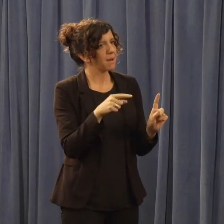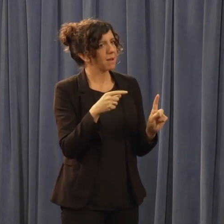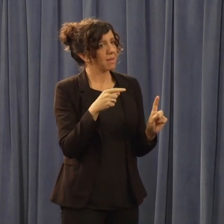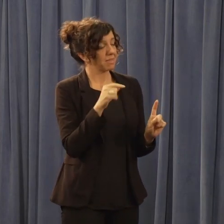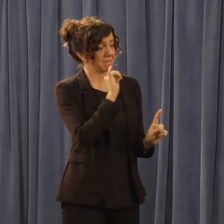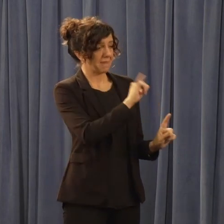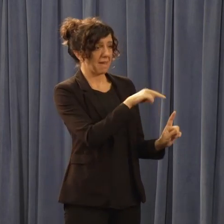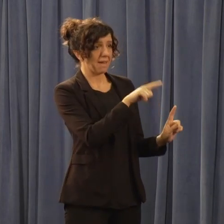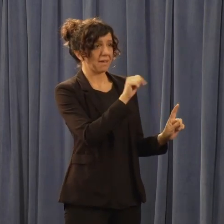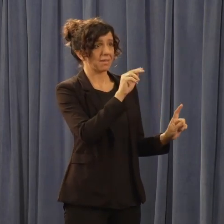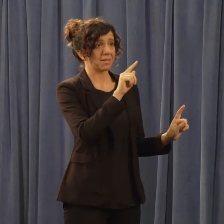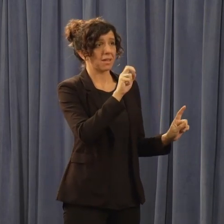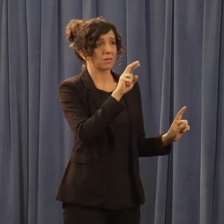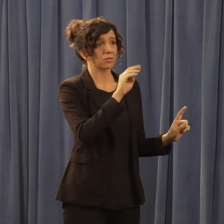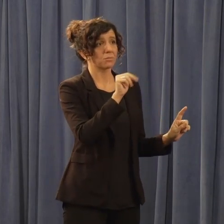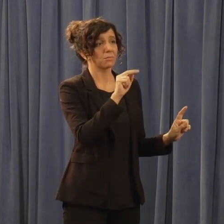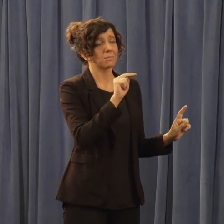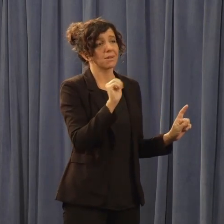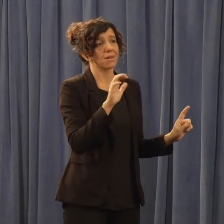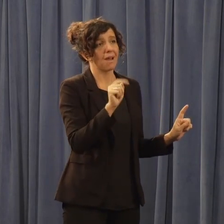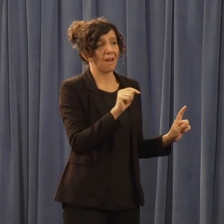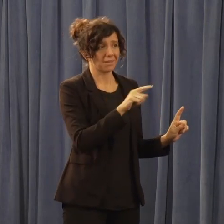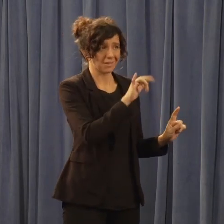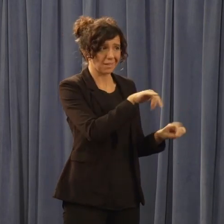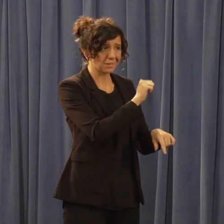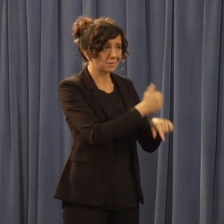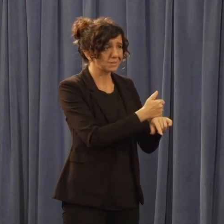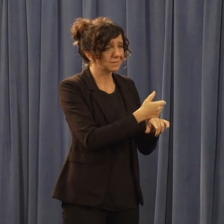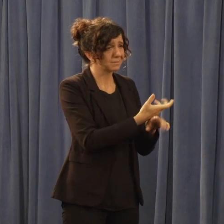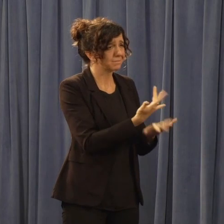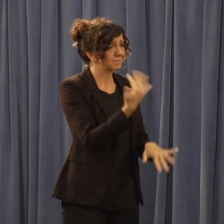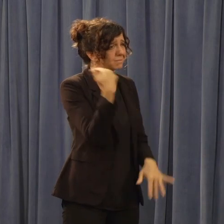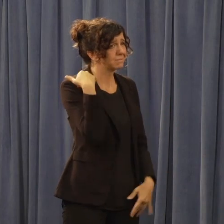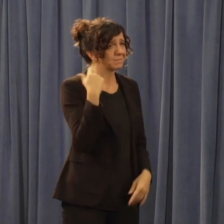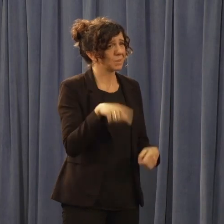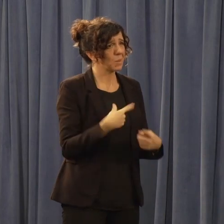That act was conceived when I was conceived.